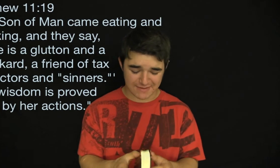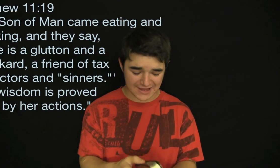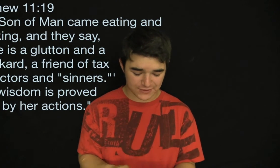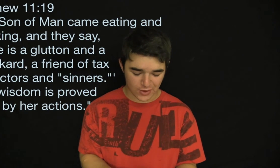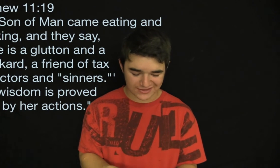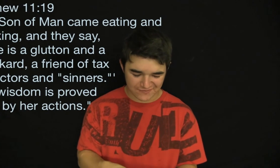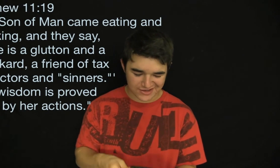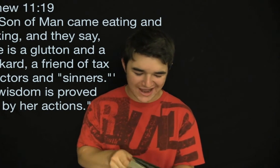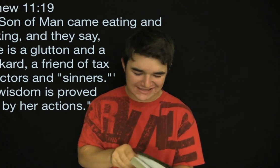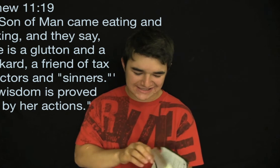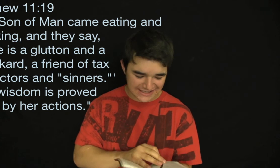Matthew 11, 19.